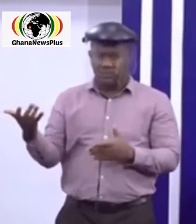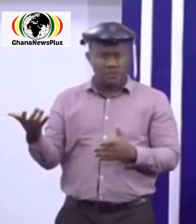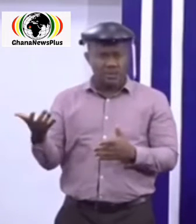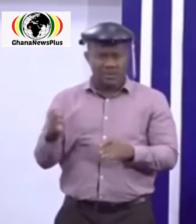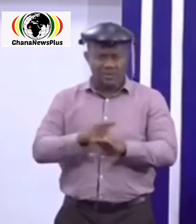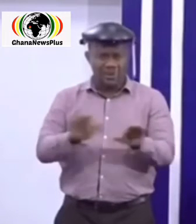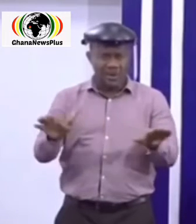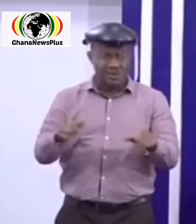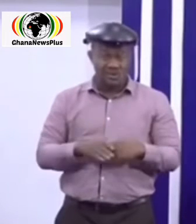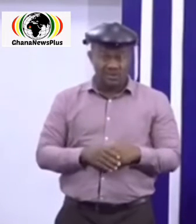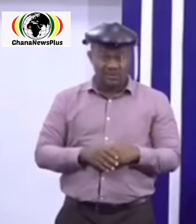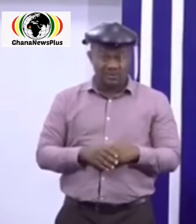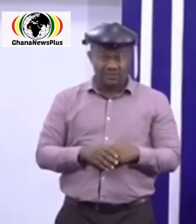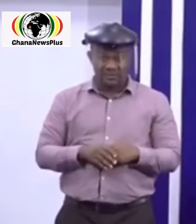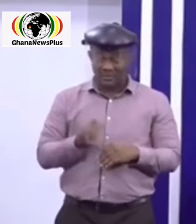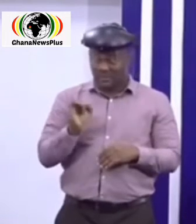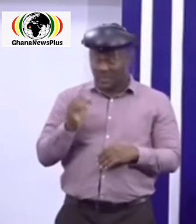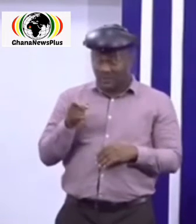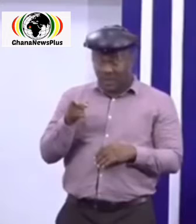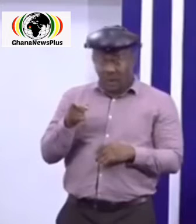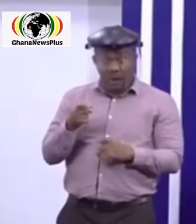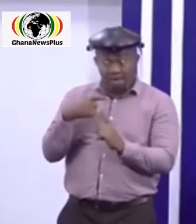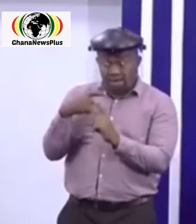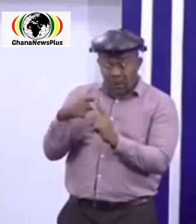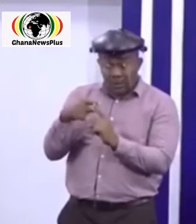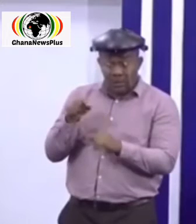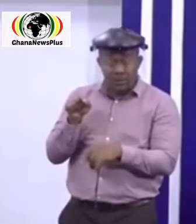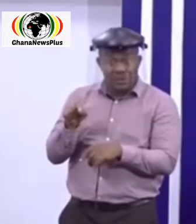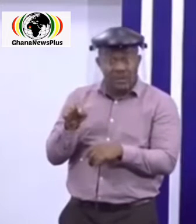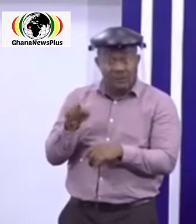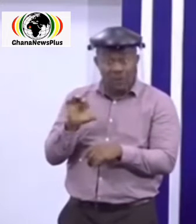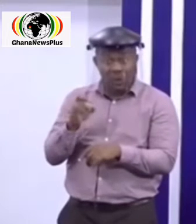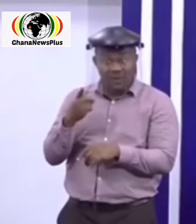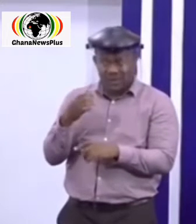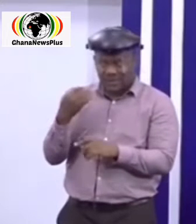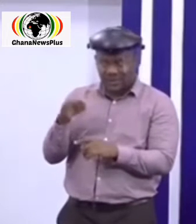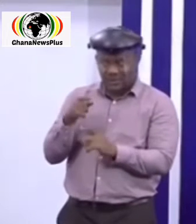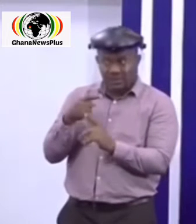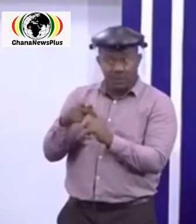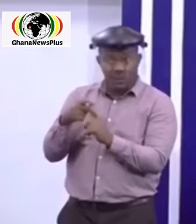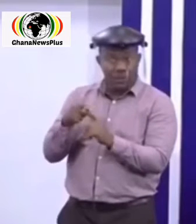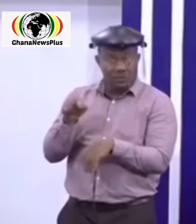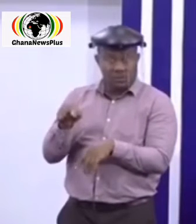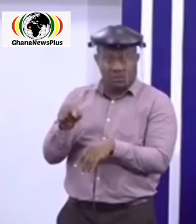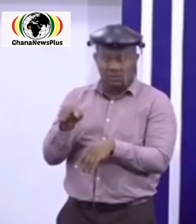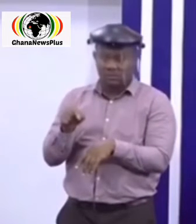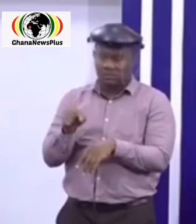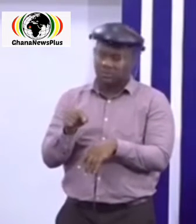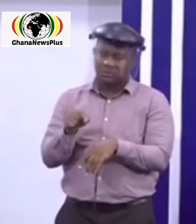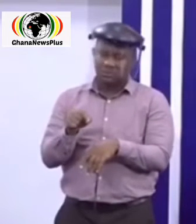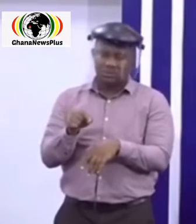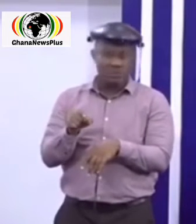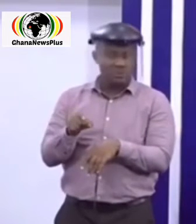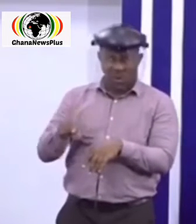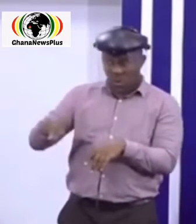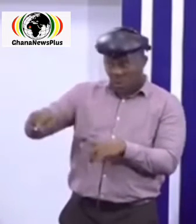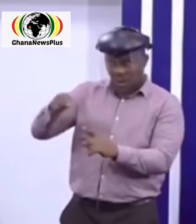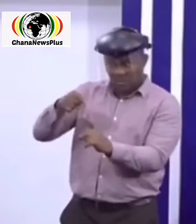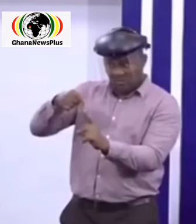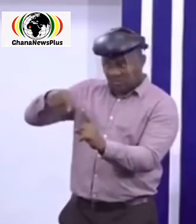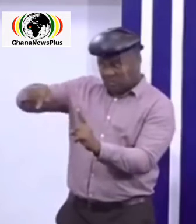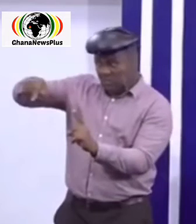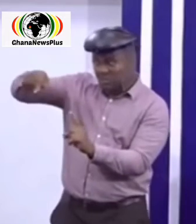if an individual is confirmed positive for covid 19 all contacts must be traced and